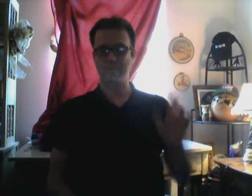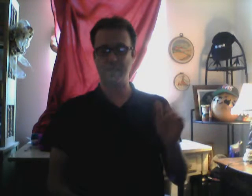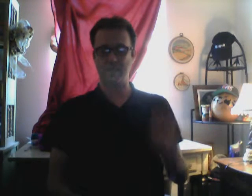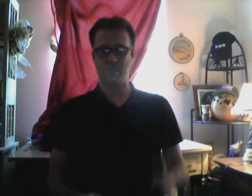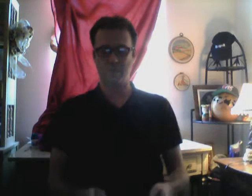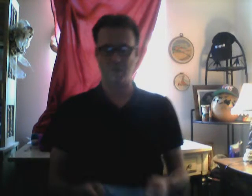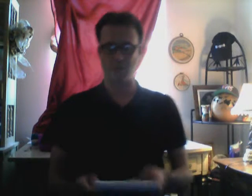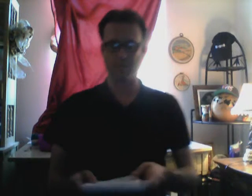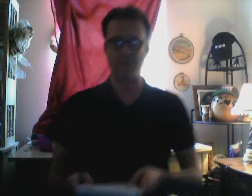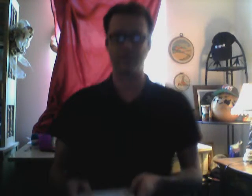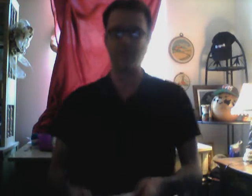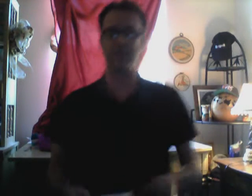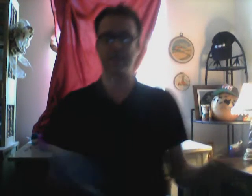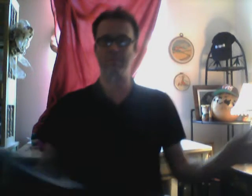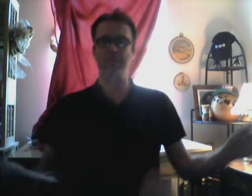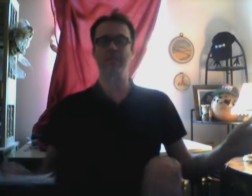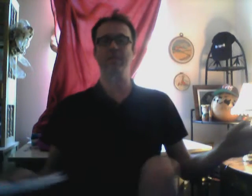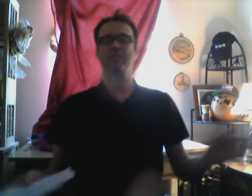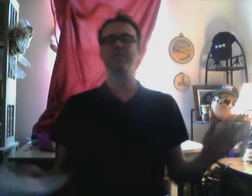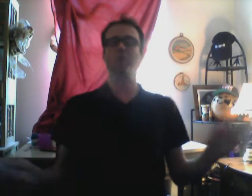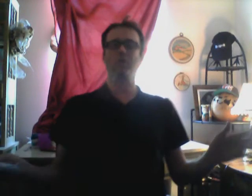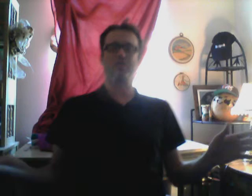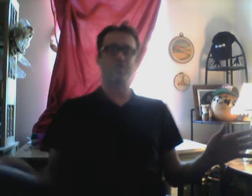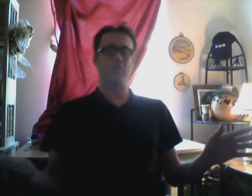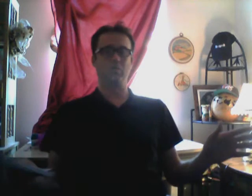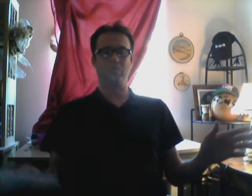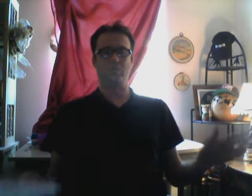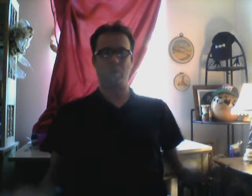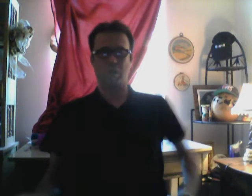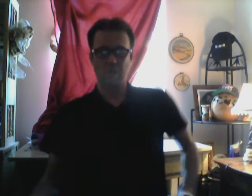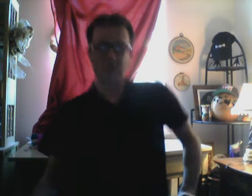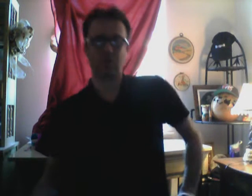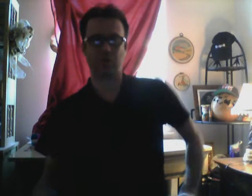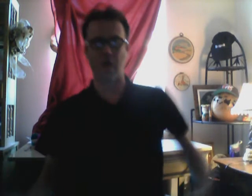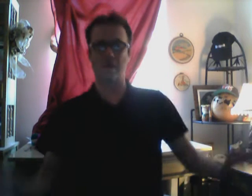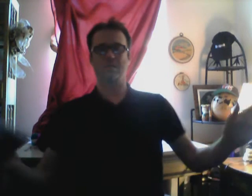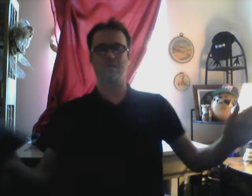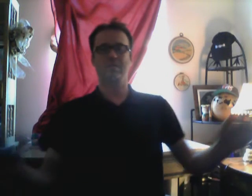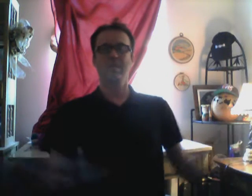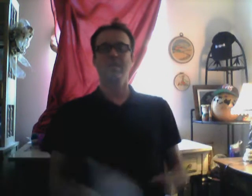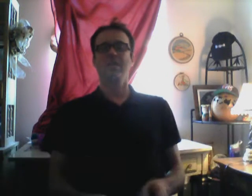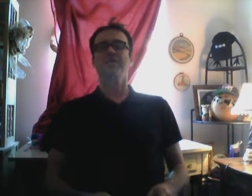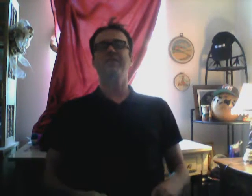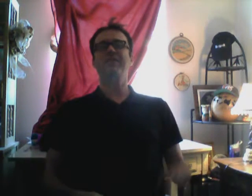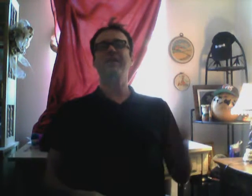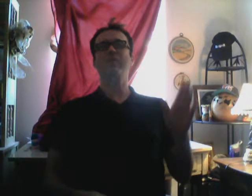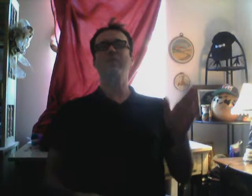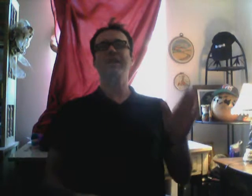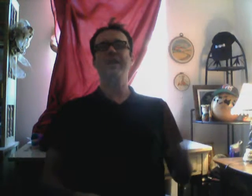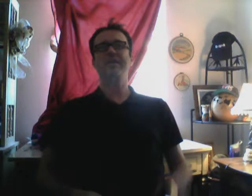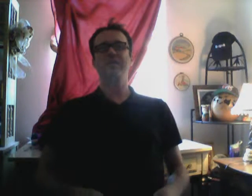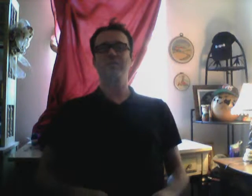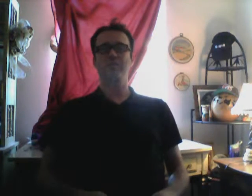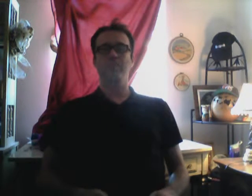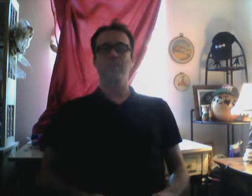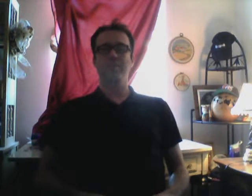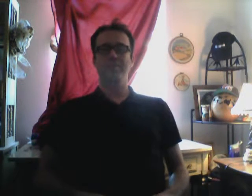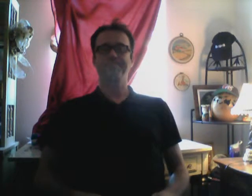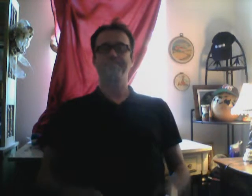Today I'm going to talk about the let it bleed. See, Rolling Stone brought it. God. See, what they had to do was, the